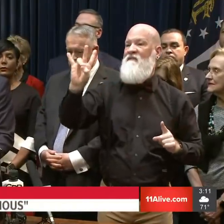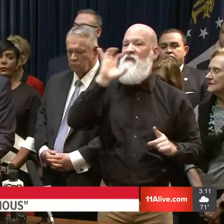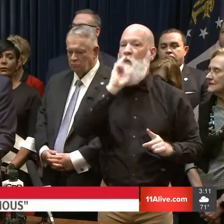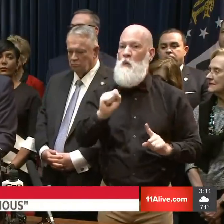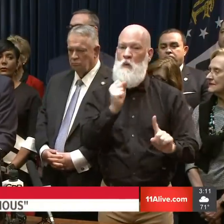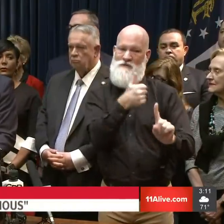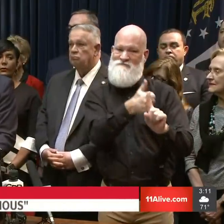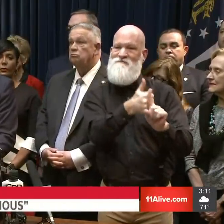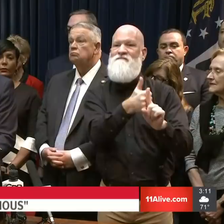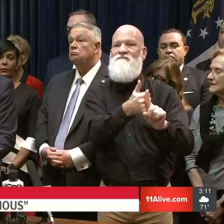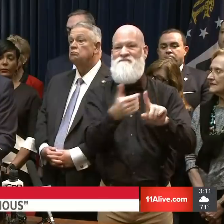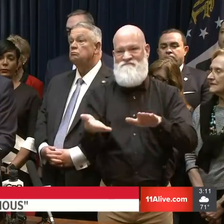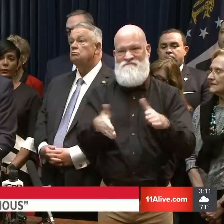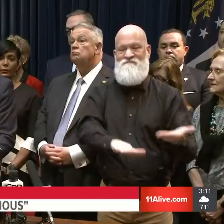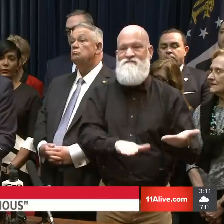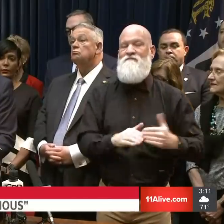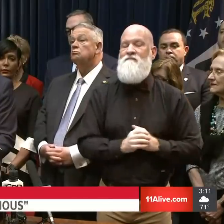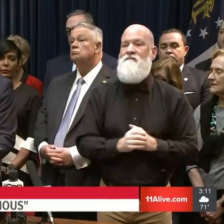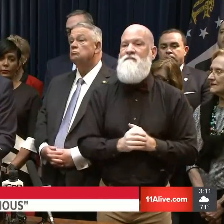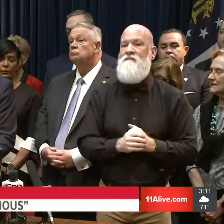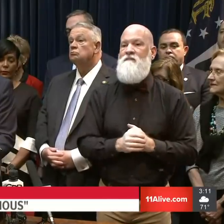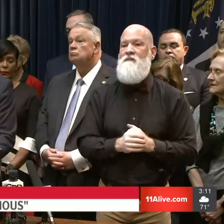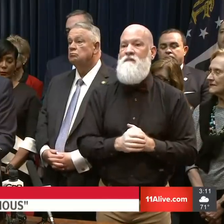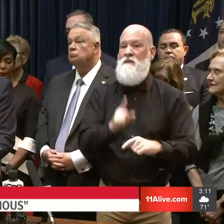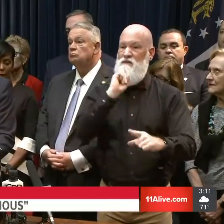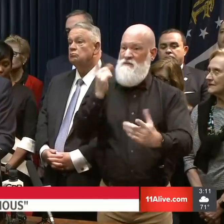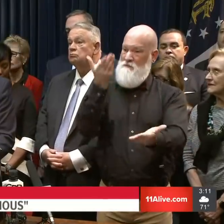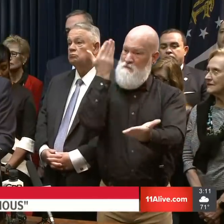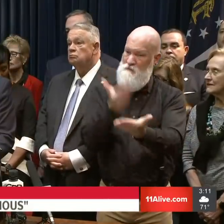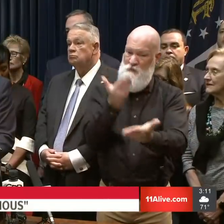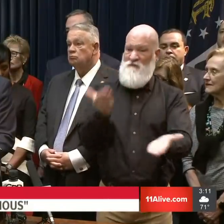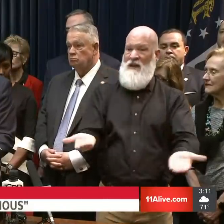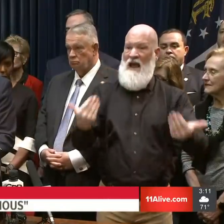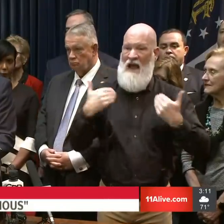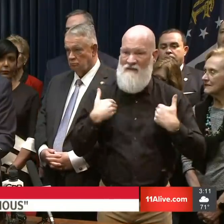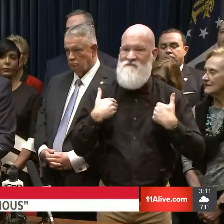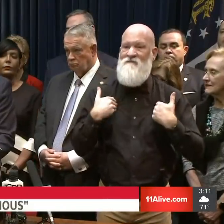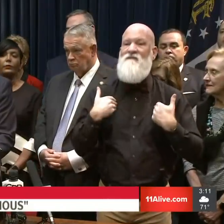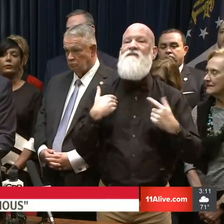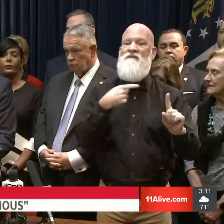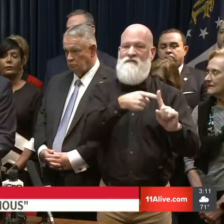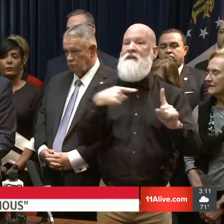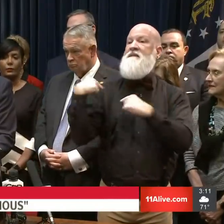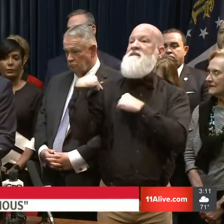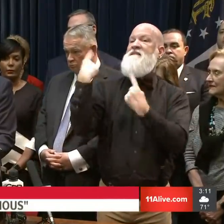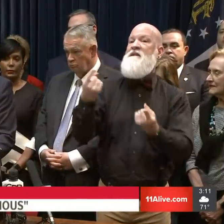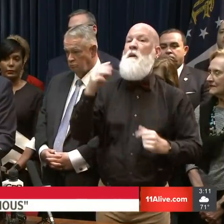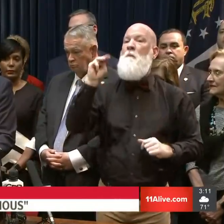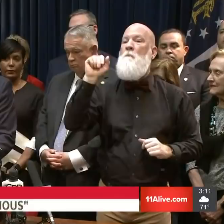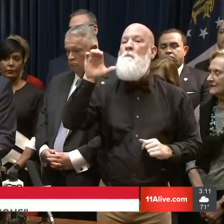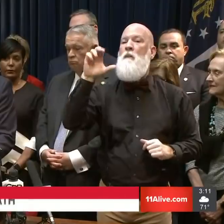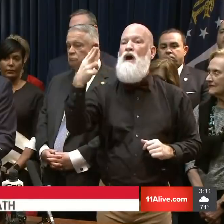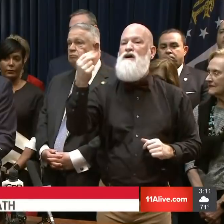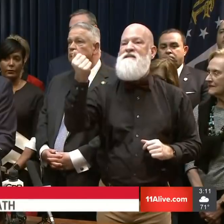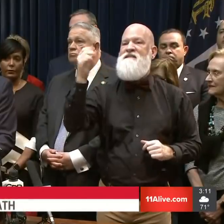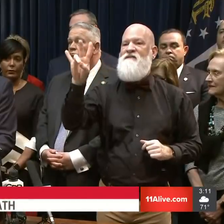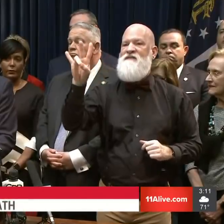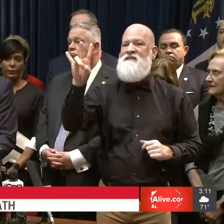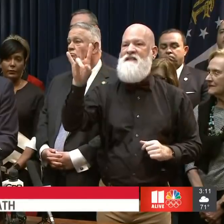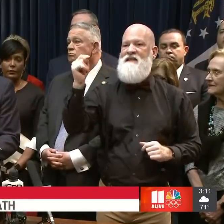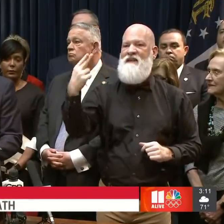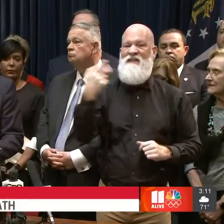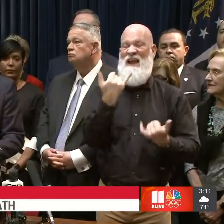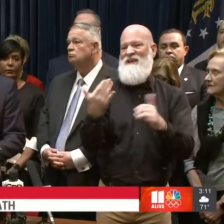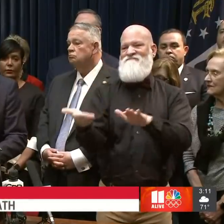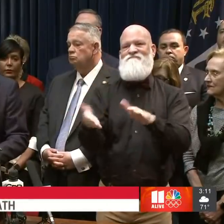positive for COVID-19 on March the 7th. In addition to being infected with coronavirus, this individual had